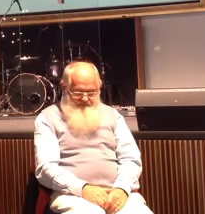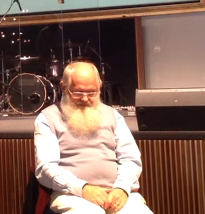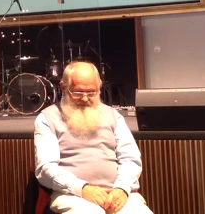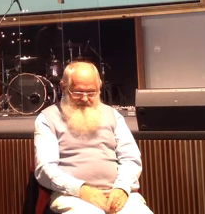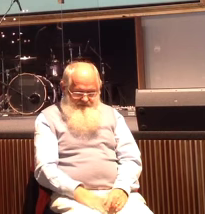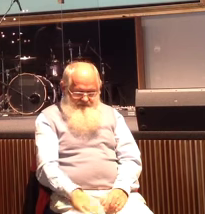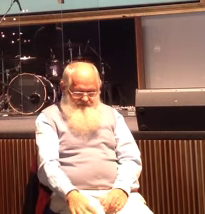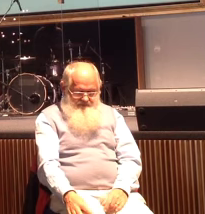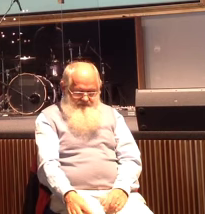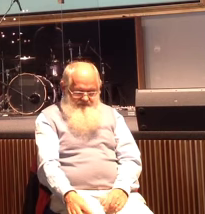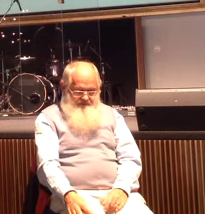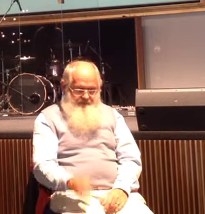to truly love someone